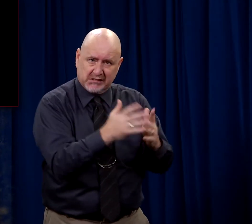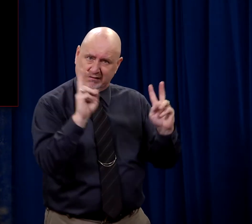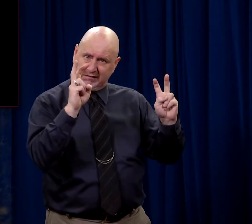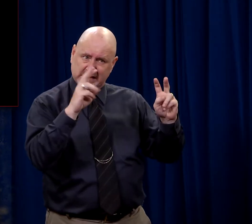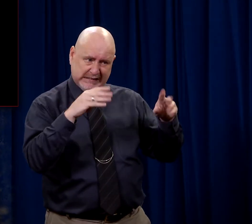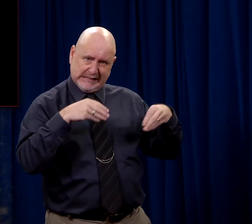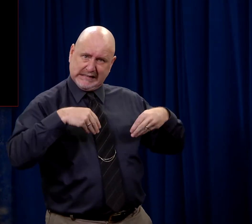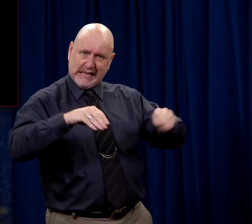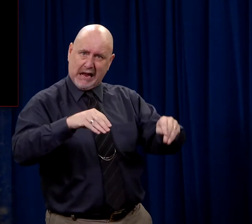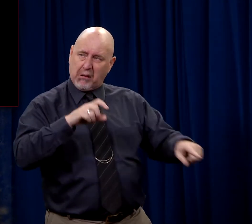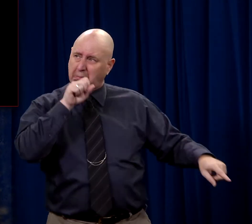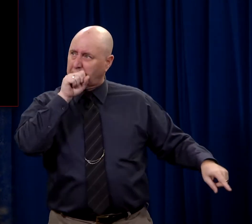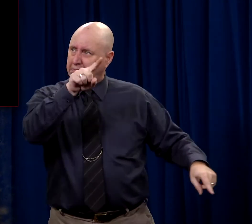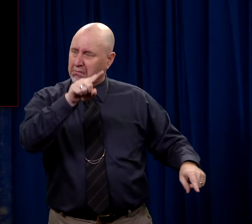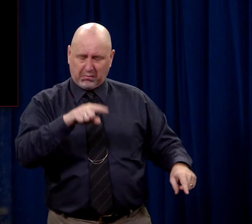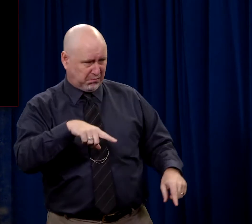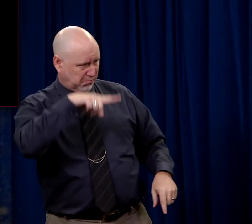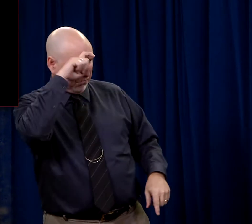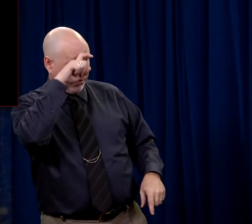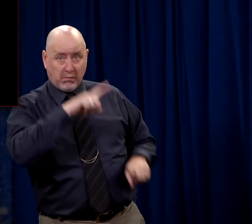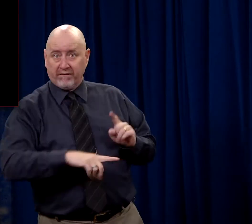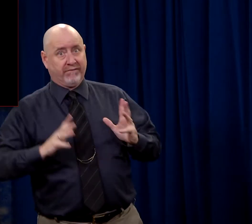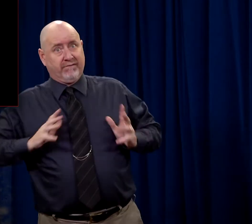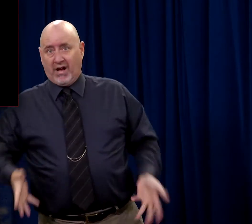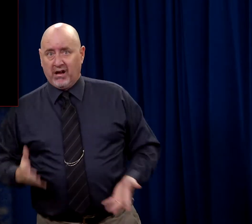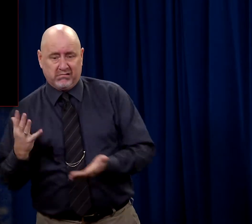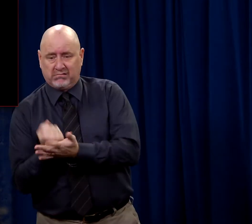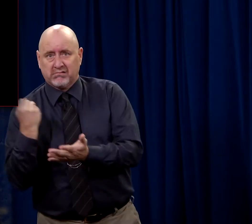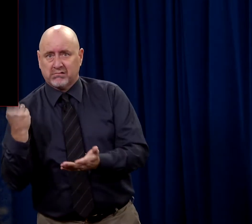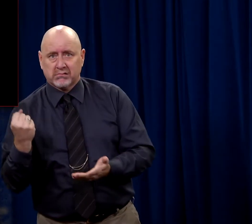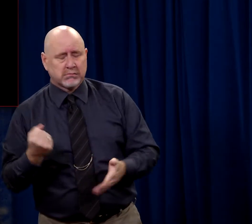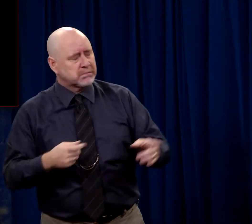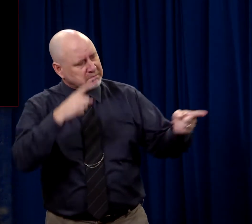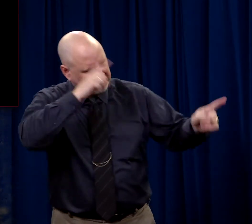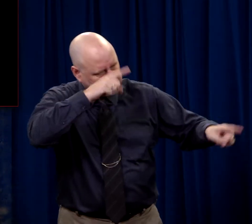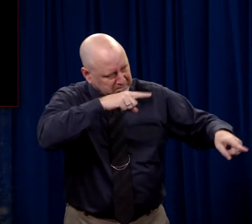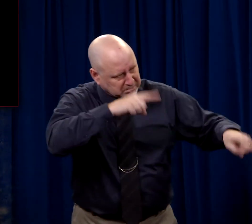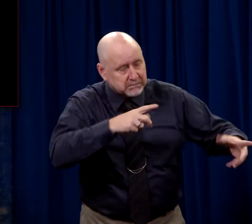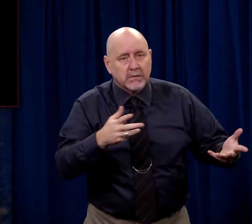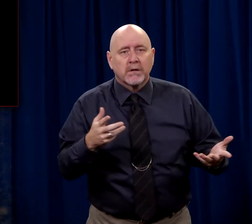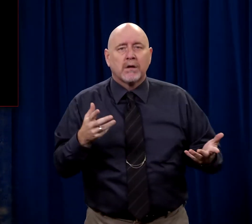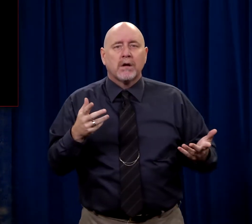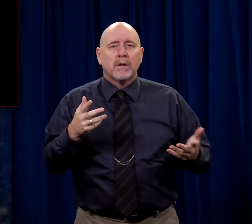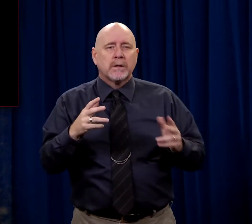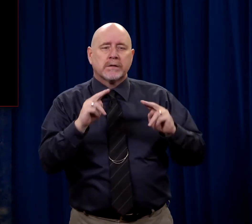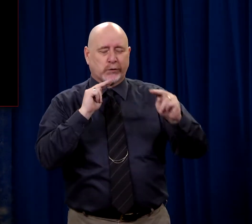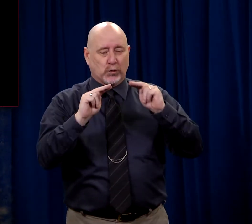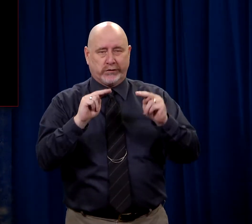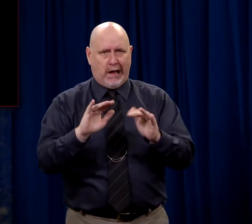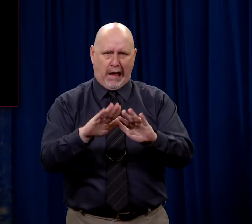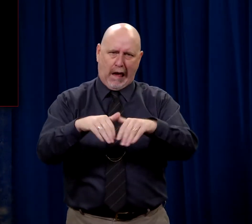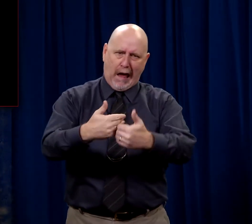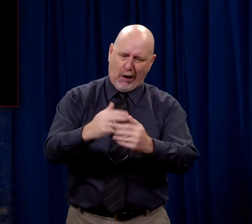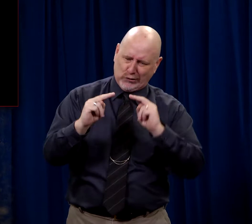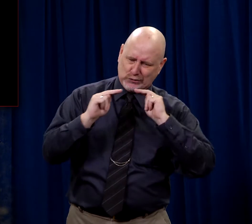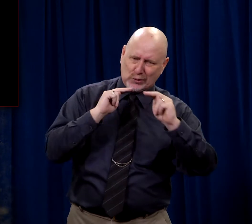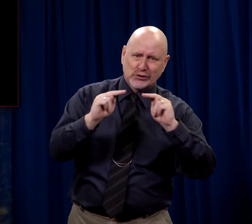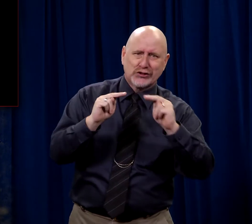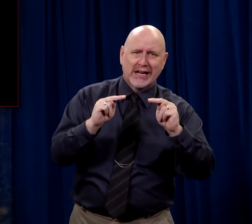offering to betray Him. But they were glad and they agreed. They negotiate. I don't know how you negotiate